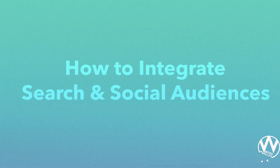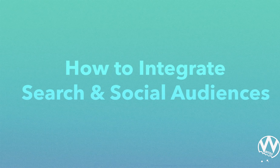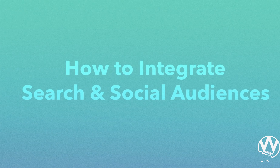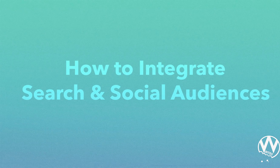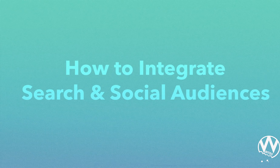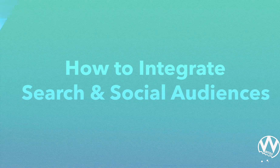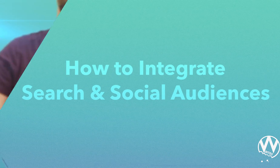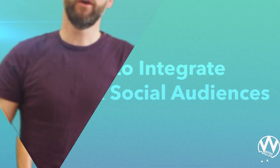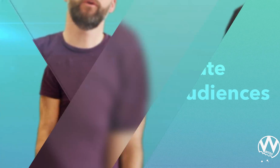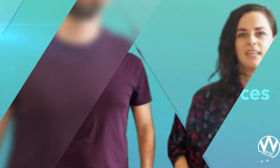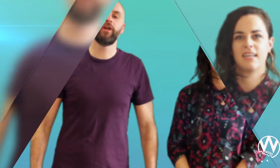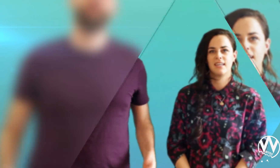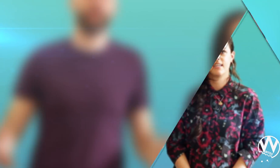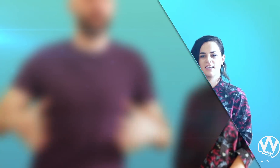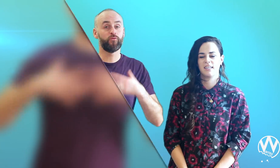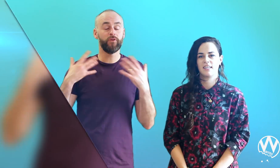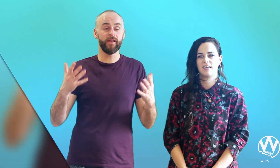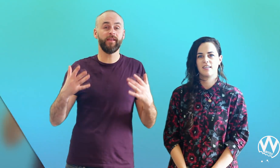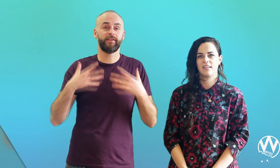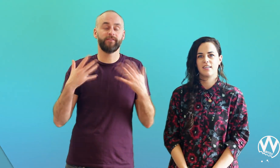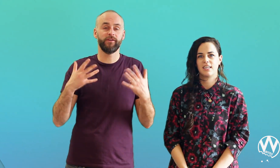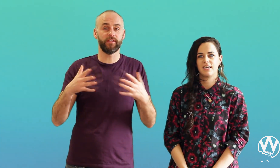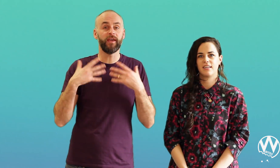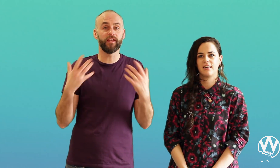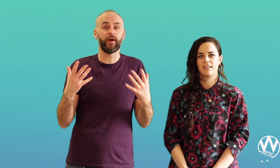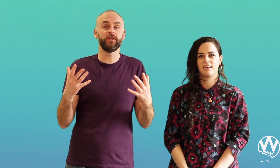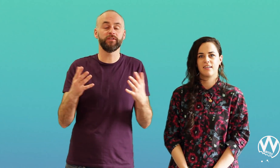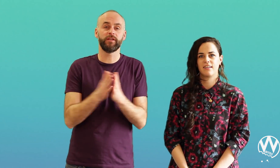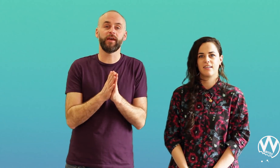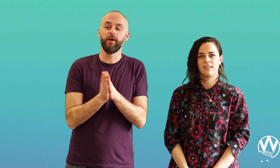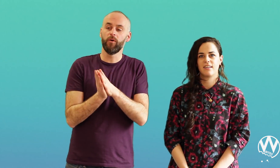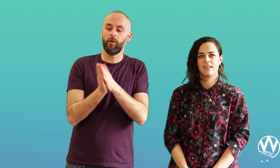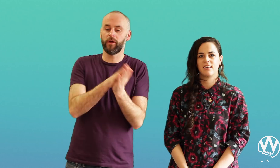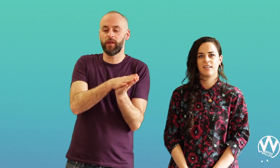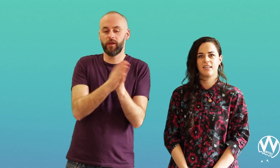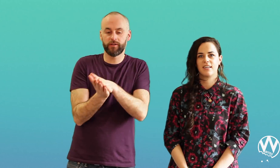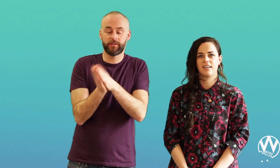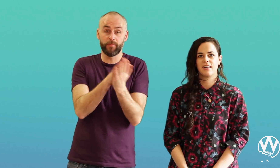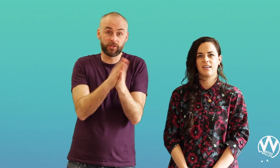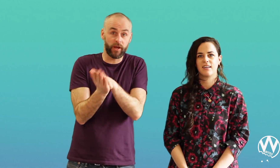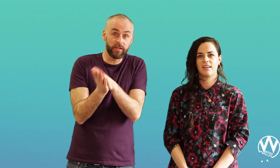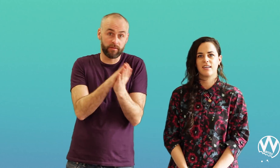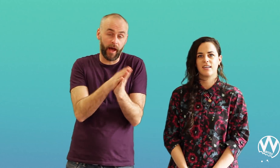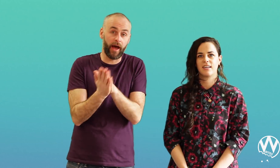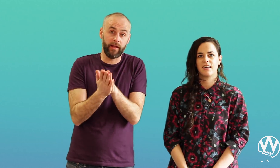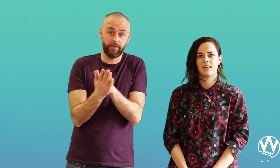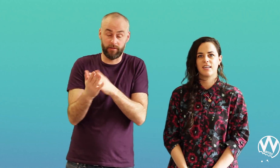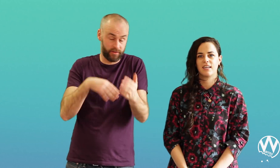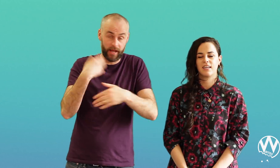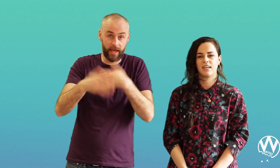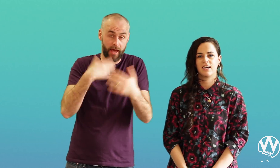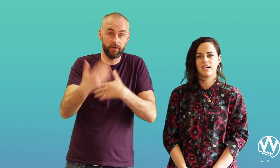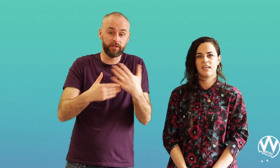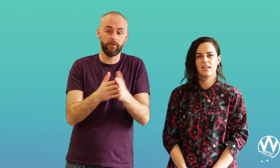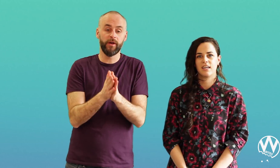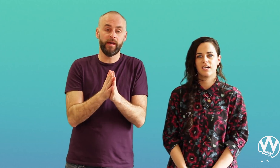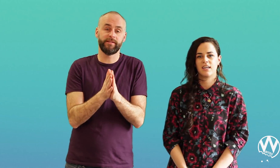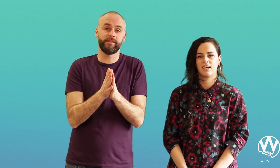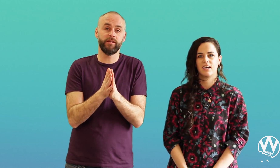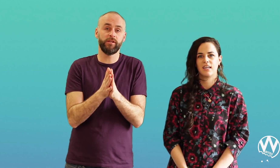How are you doing? We're going to share with you a really exciting innovation today. What we're going to demonstrate and tell you how to is essentially